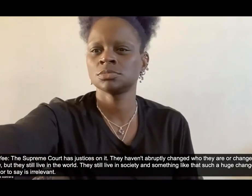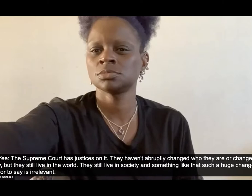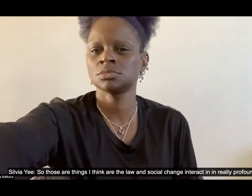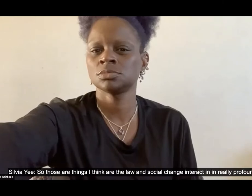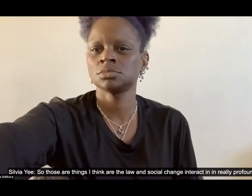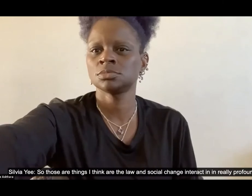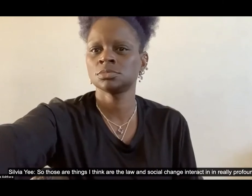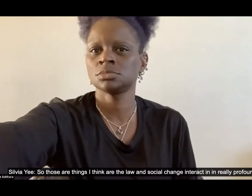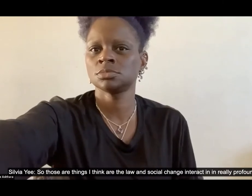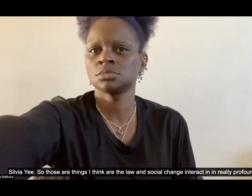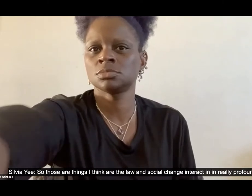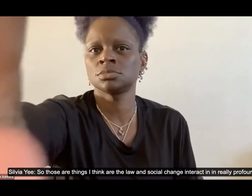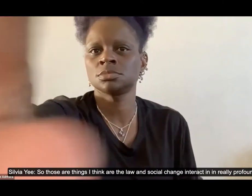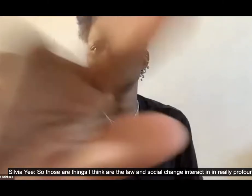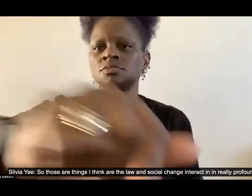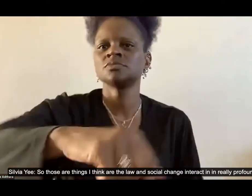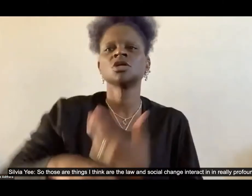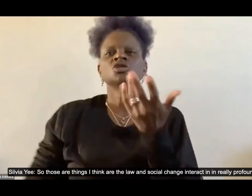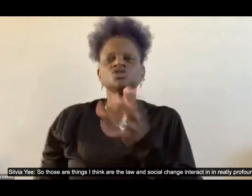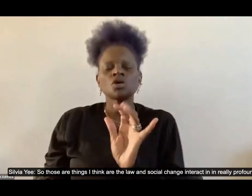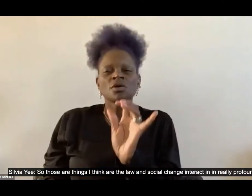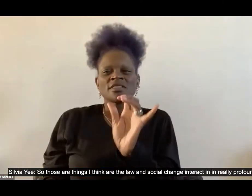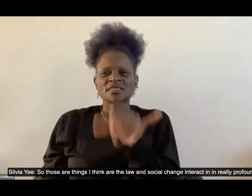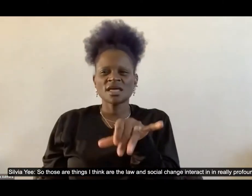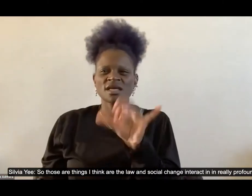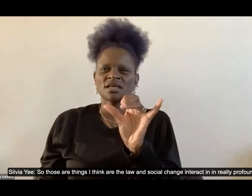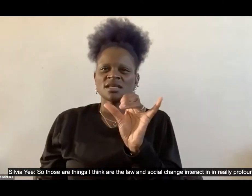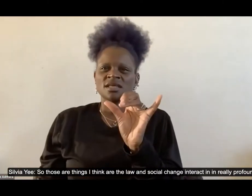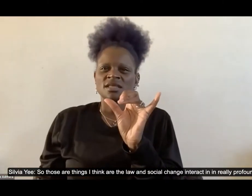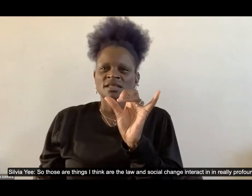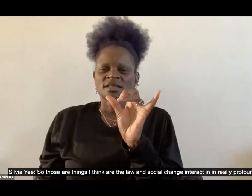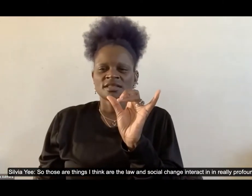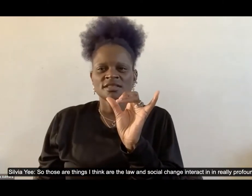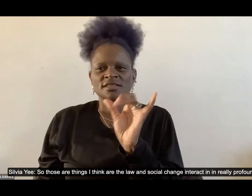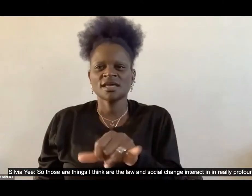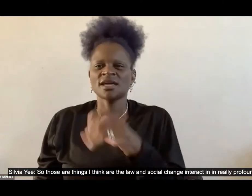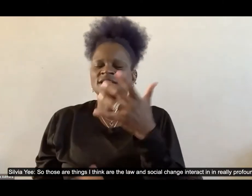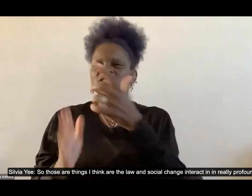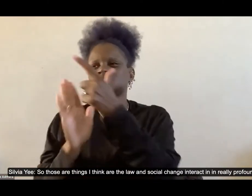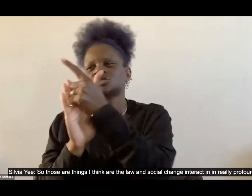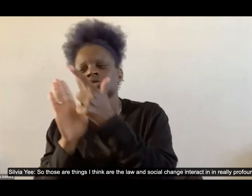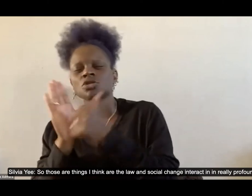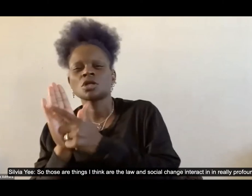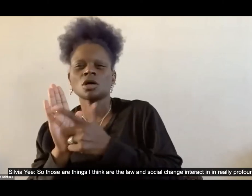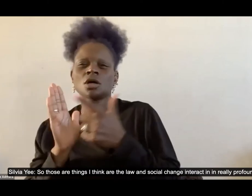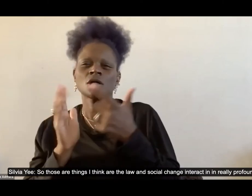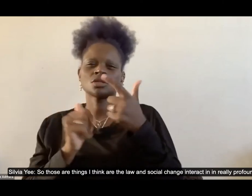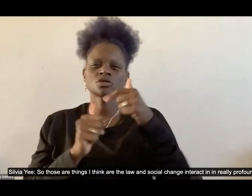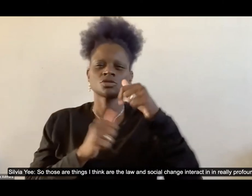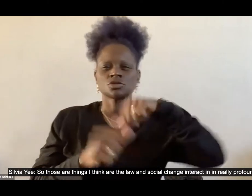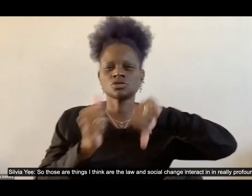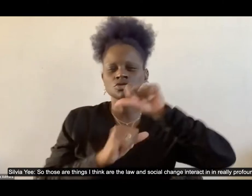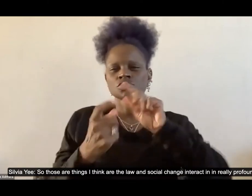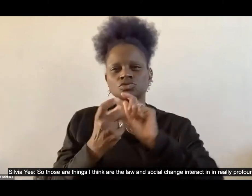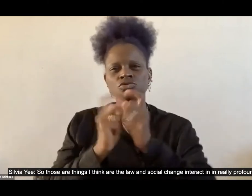so those are things i i think are the law and social change interact in in really